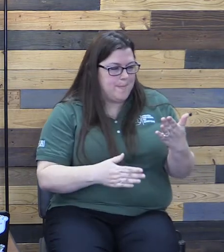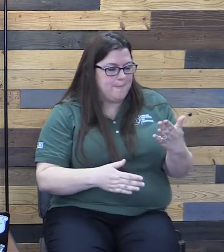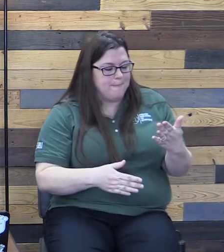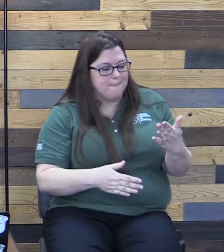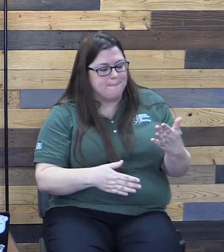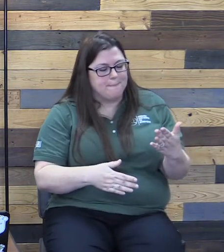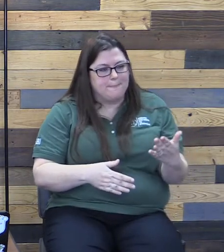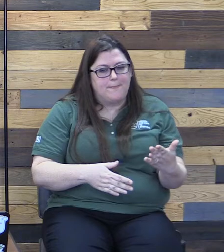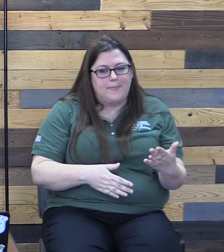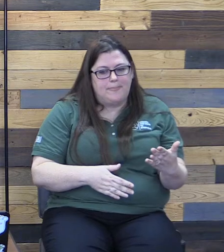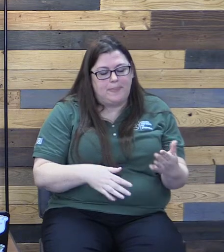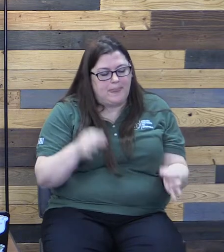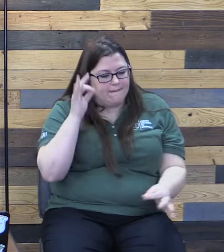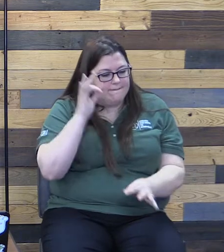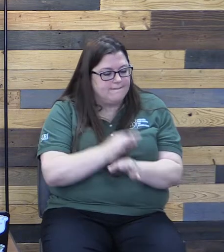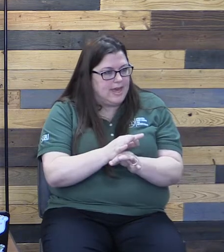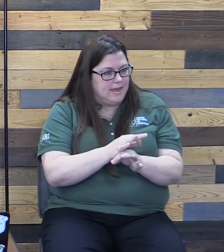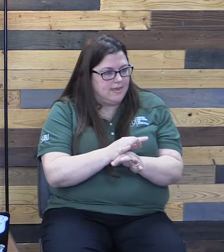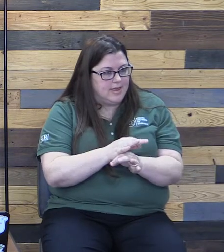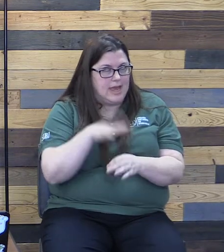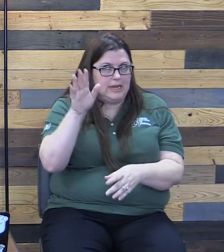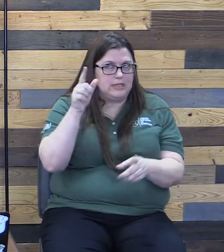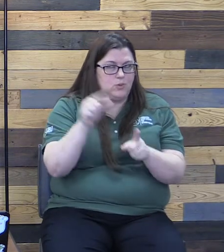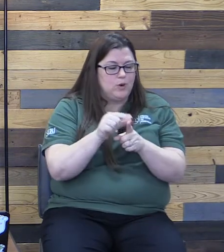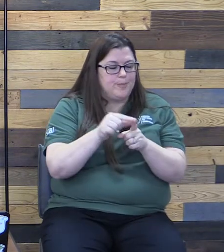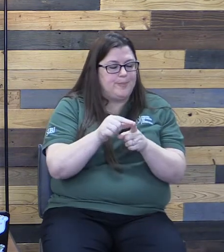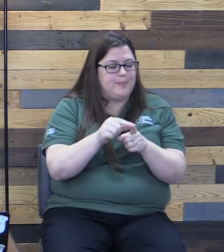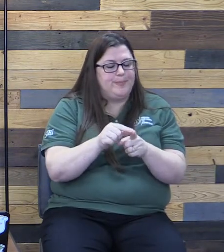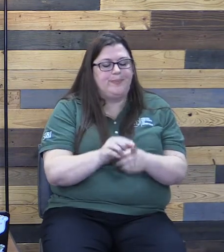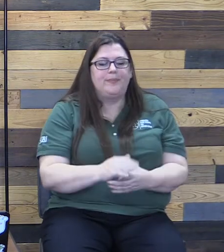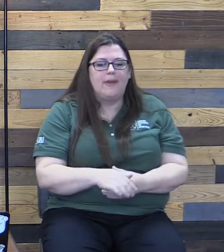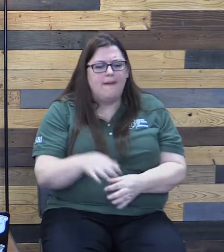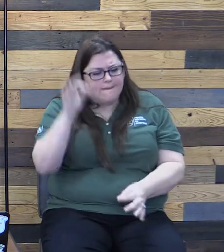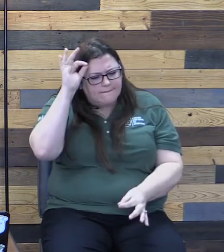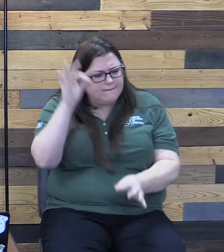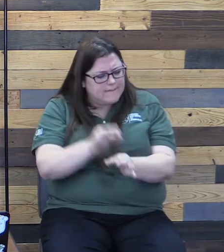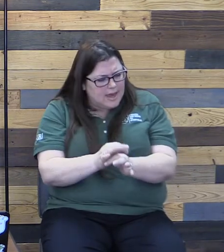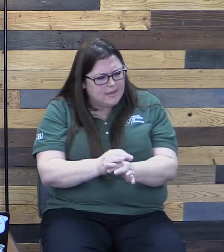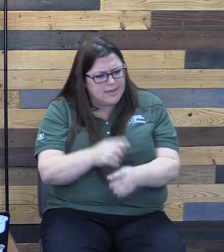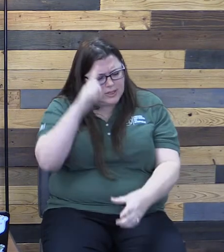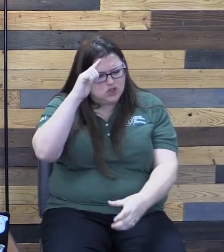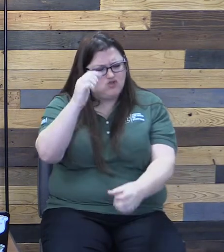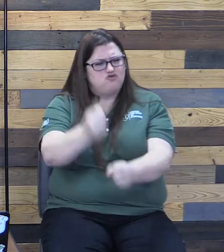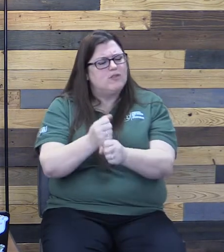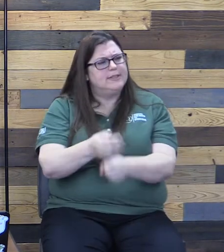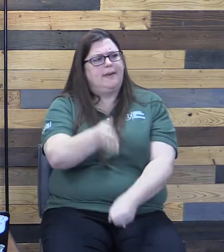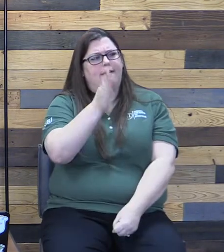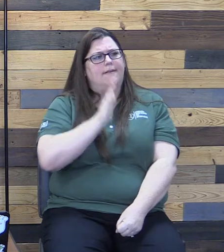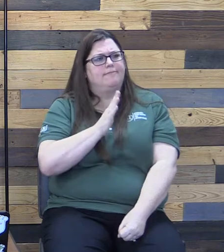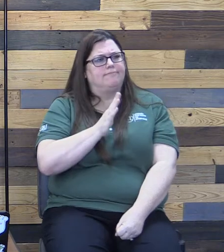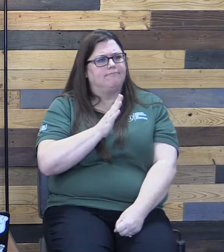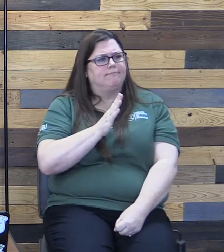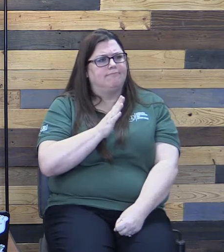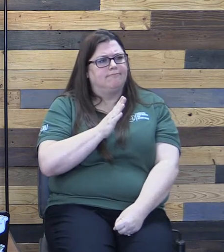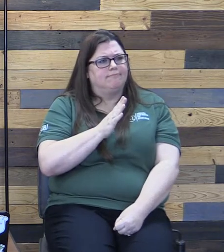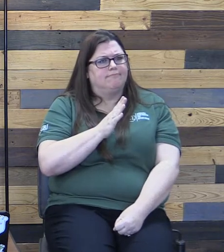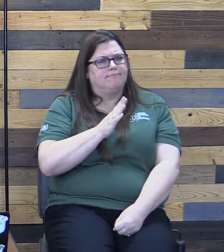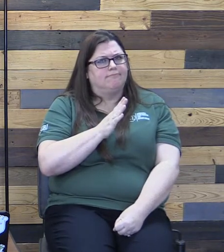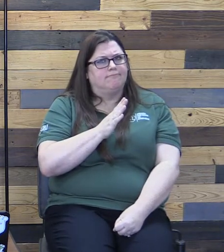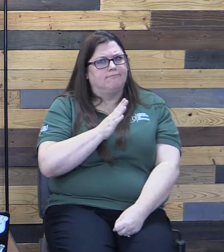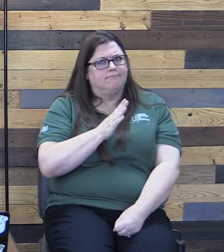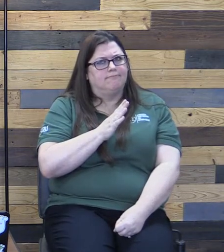the first thing he gives us is faith and his word. So faith is trusting God. It's trusting